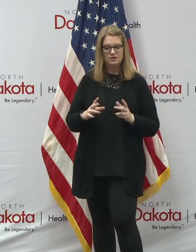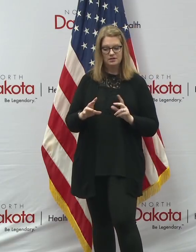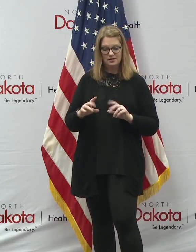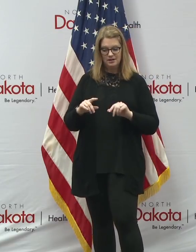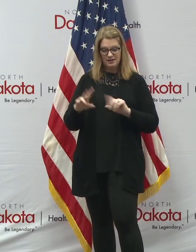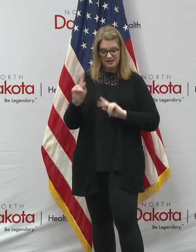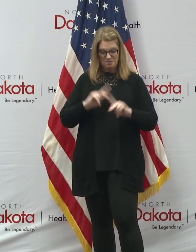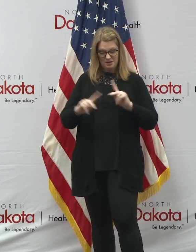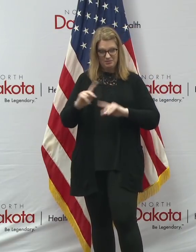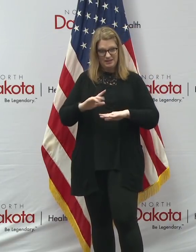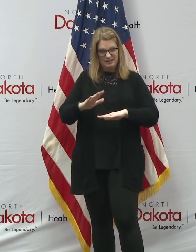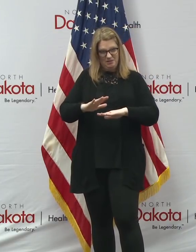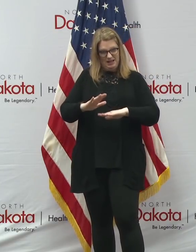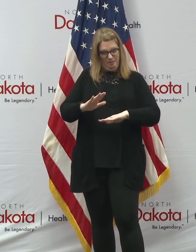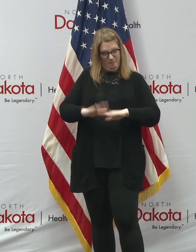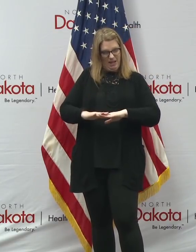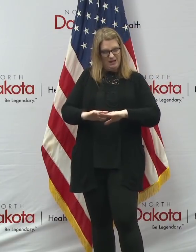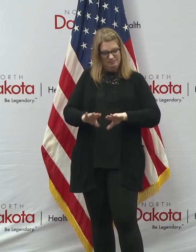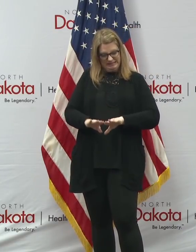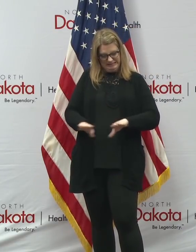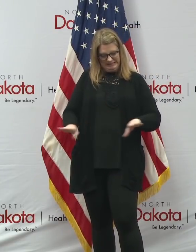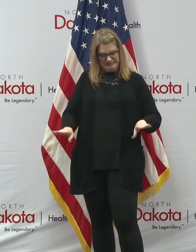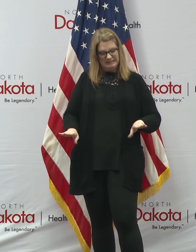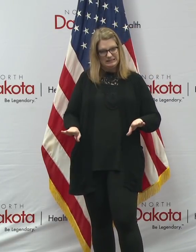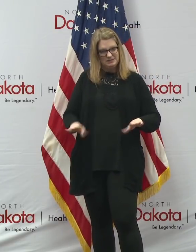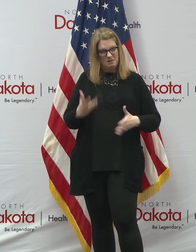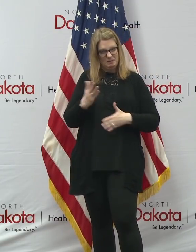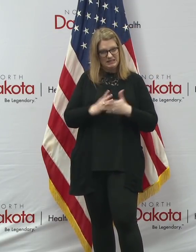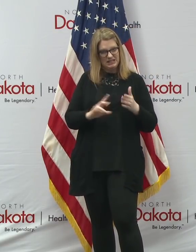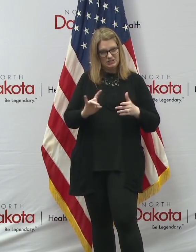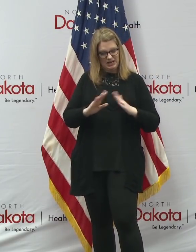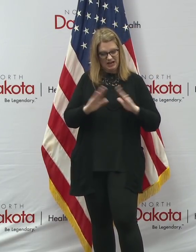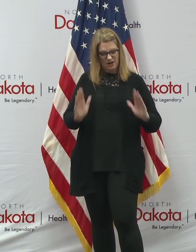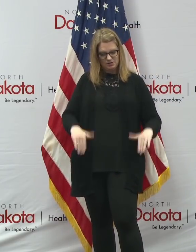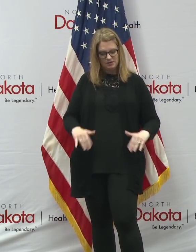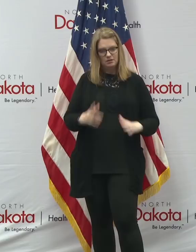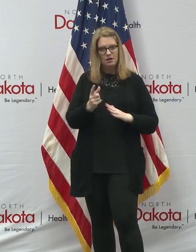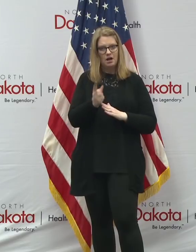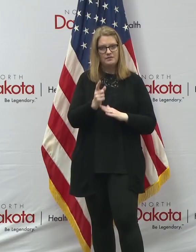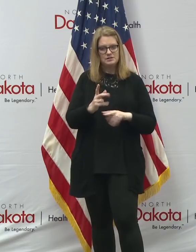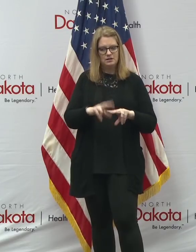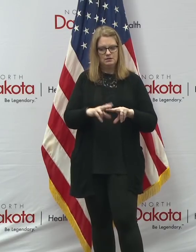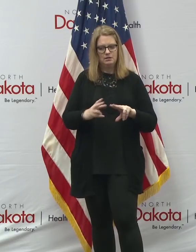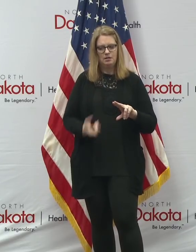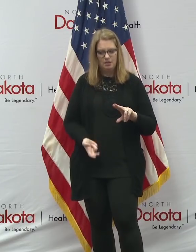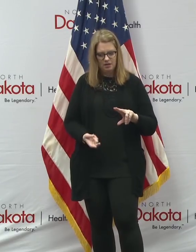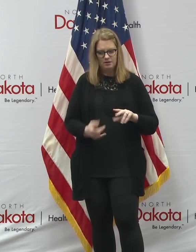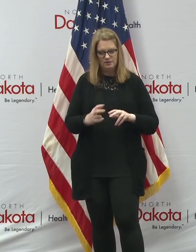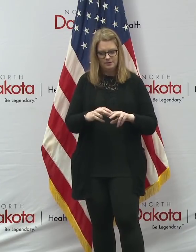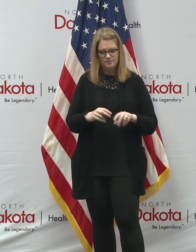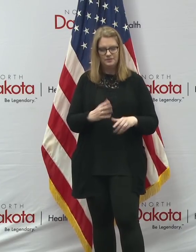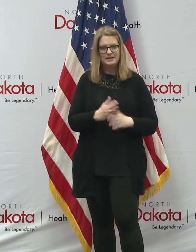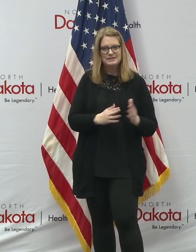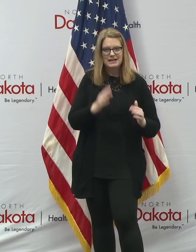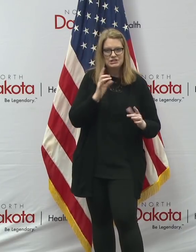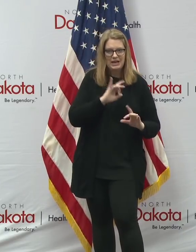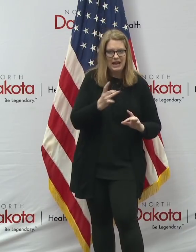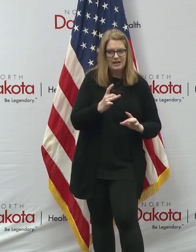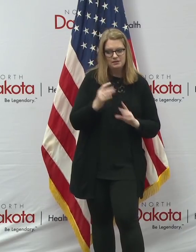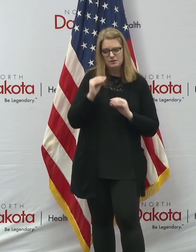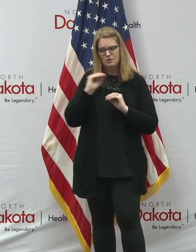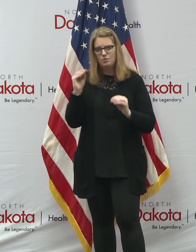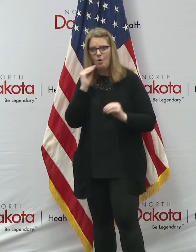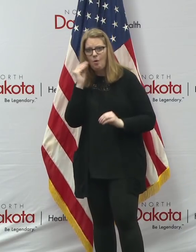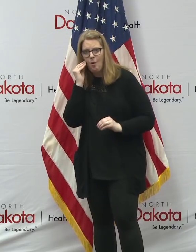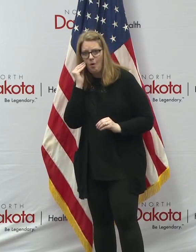already be in what would be considered, uh, you know, section eight housing. And then all of a sudden they're dropping off the bottom of going from section eight to homelessness. We